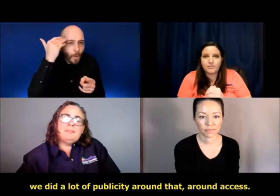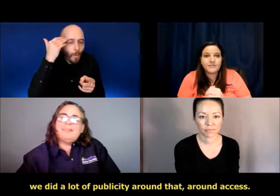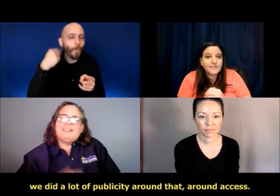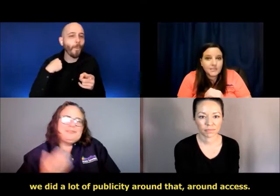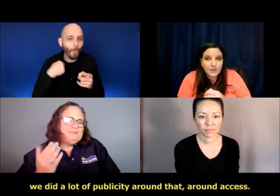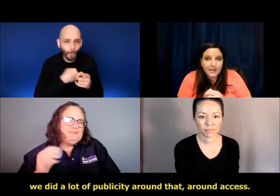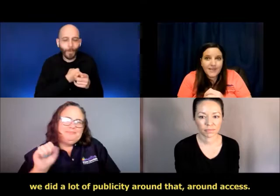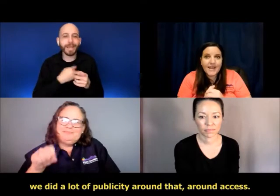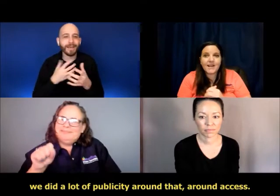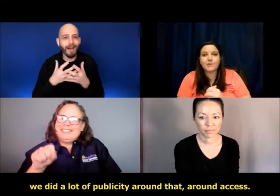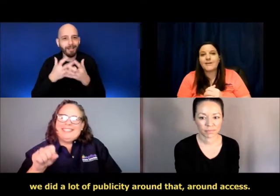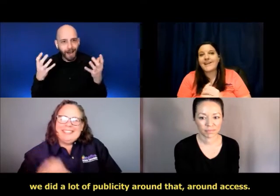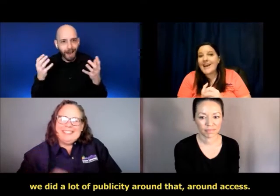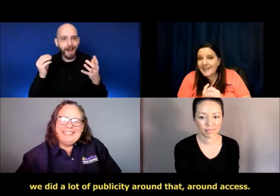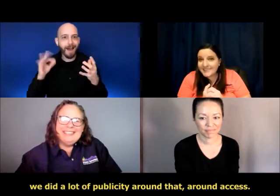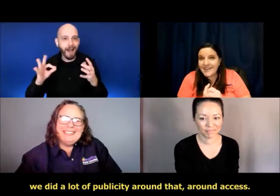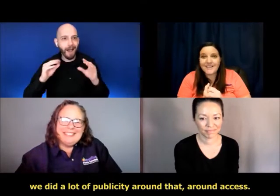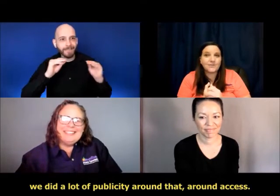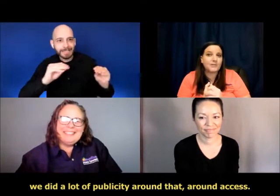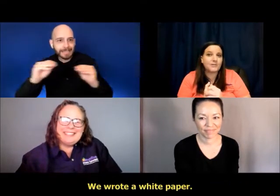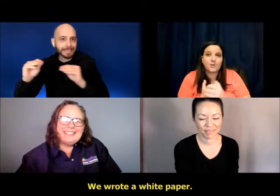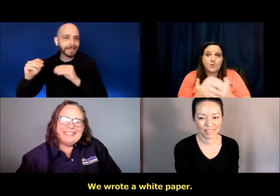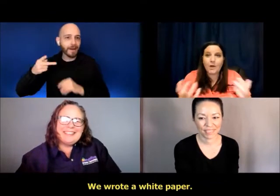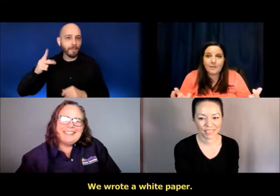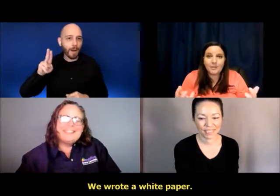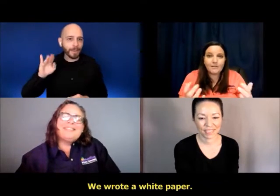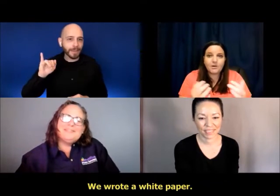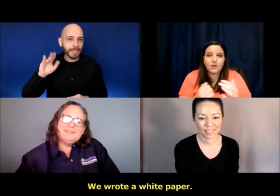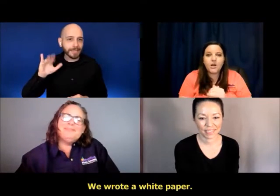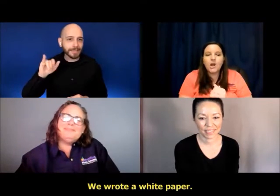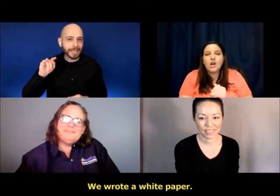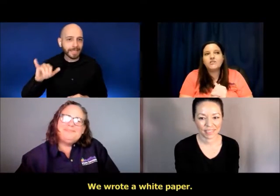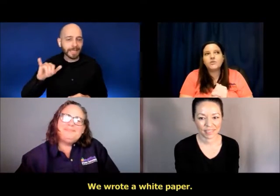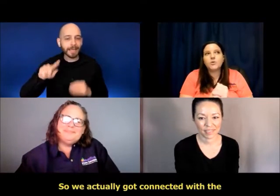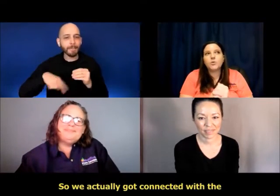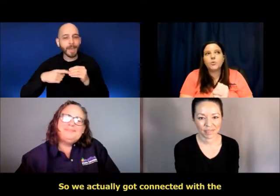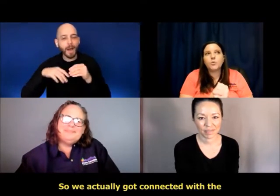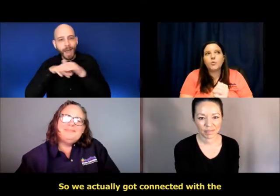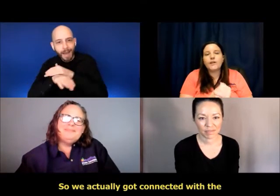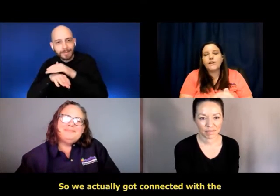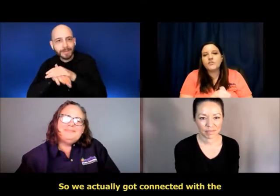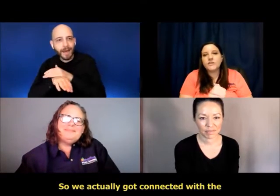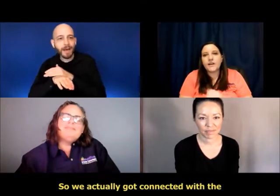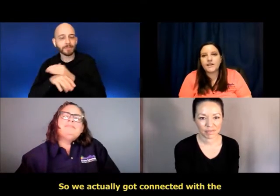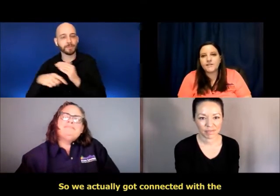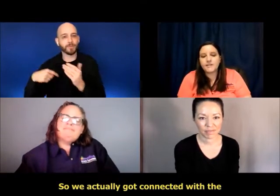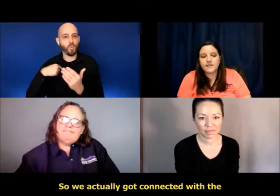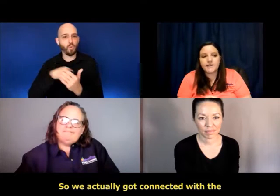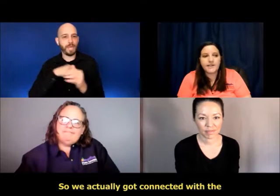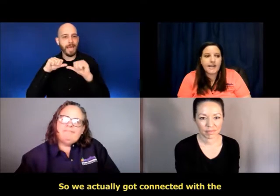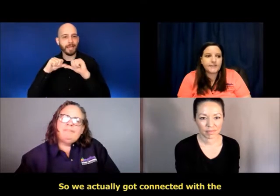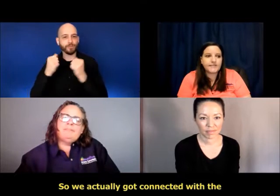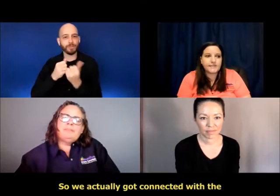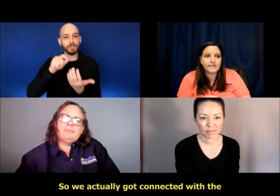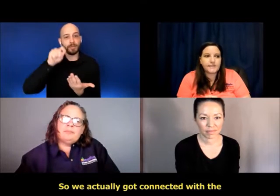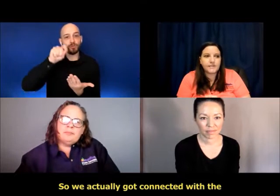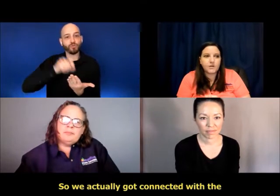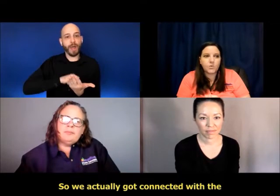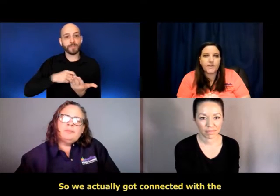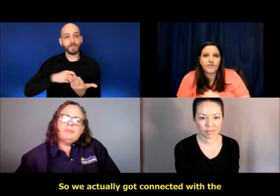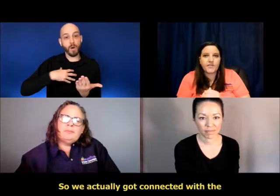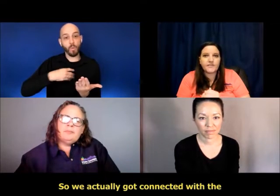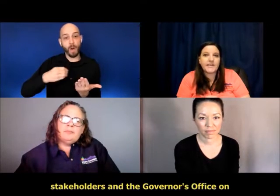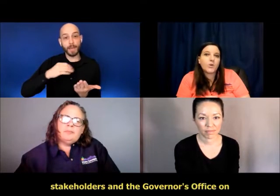uh, publicity around that, around access. We wrote a white paper. So we actually got, uh, connected